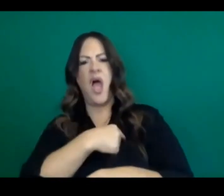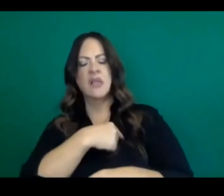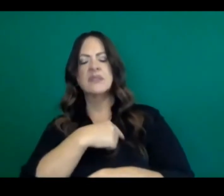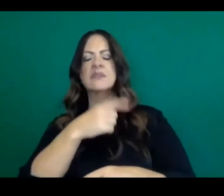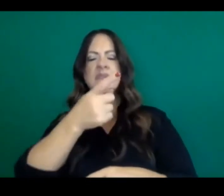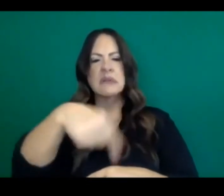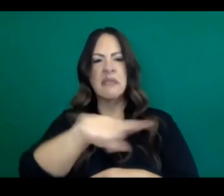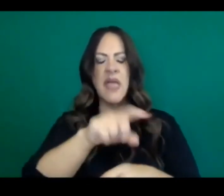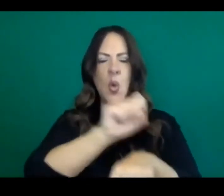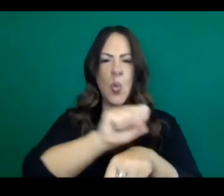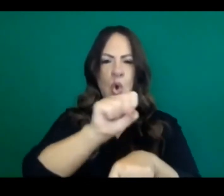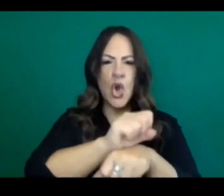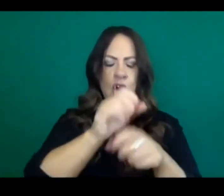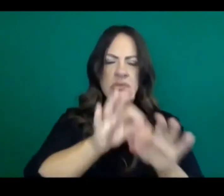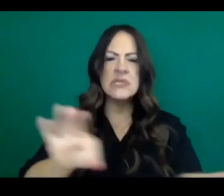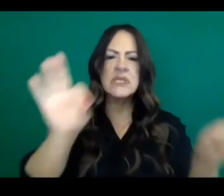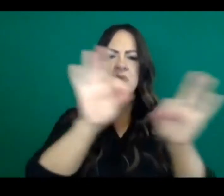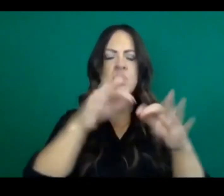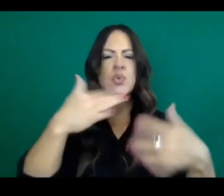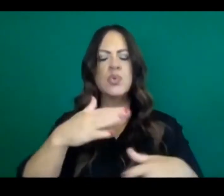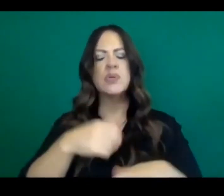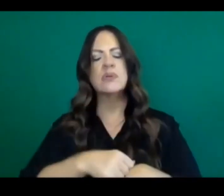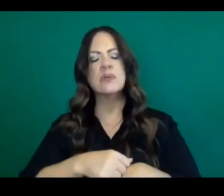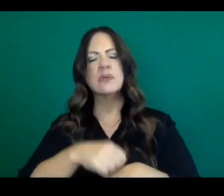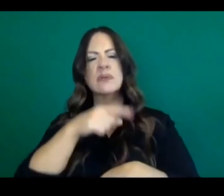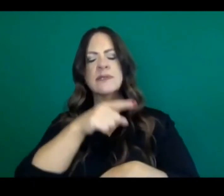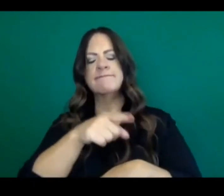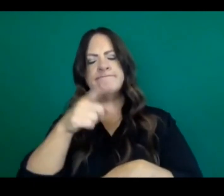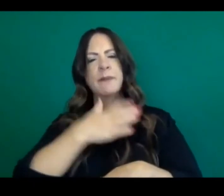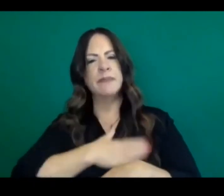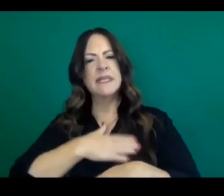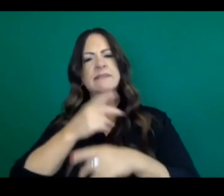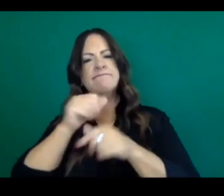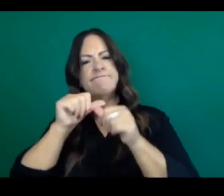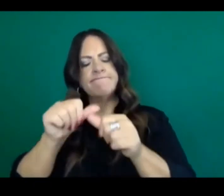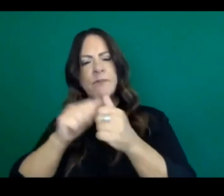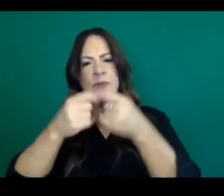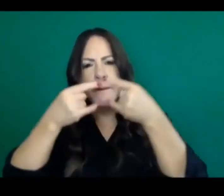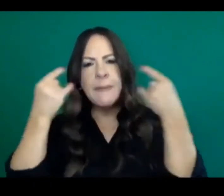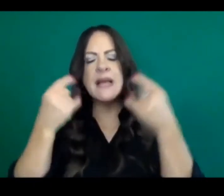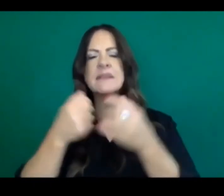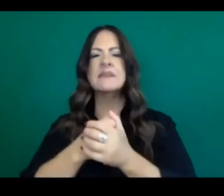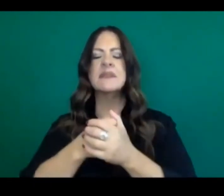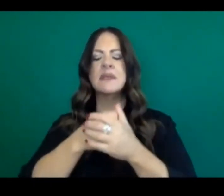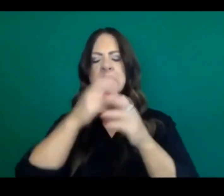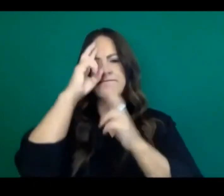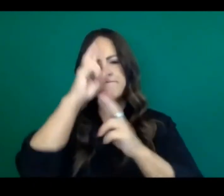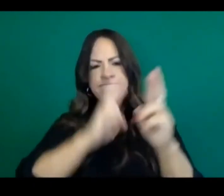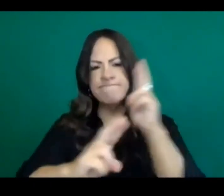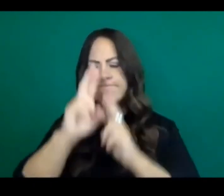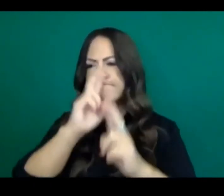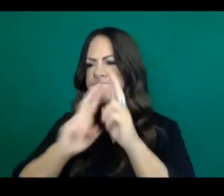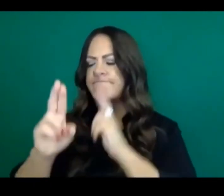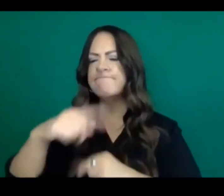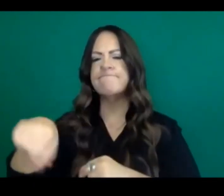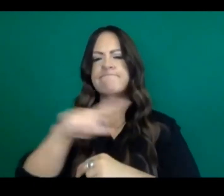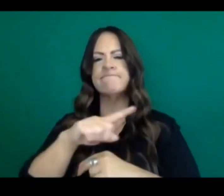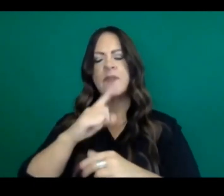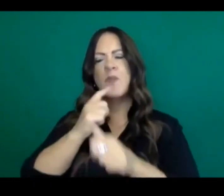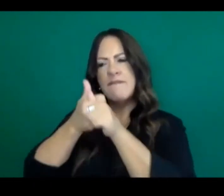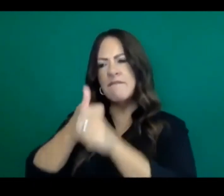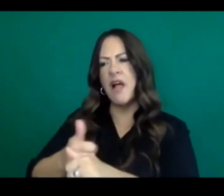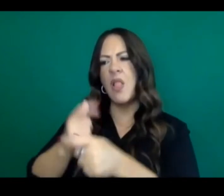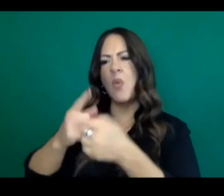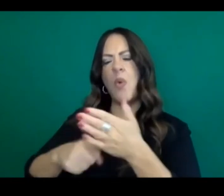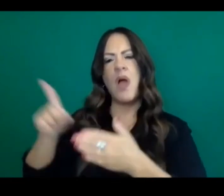potentially with some people outside of our household that we really do all of the things that Dr. Pond reminded us of to